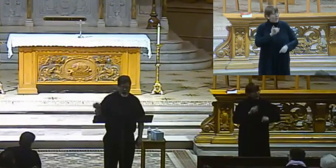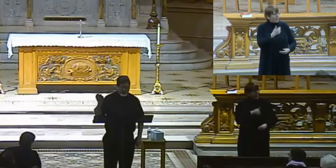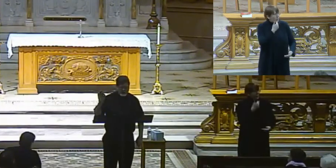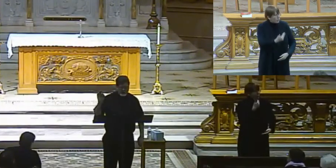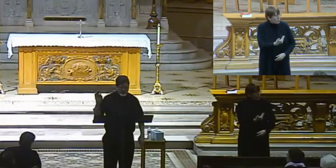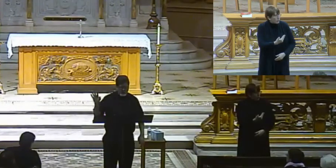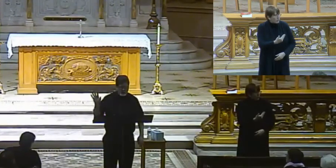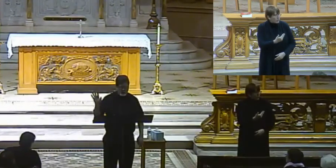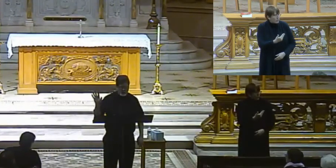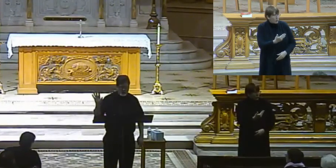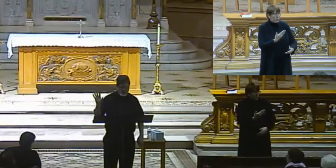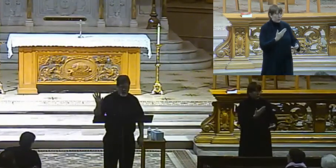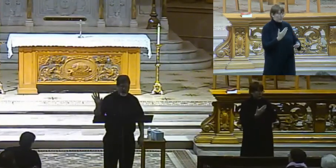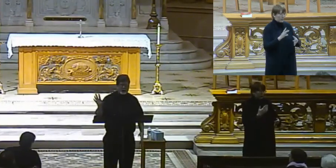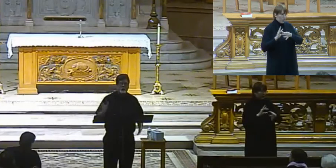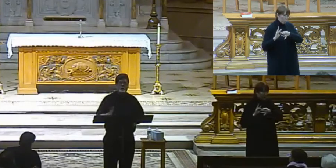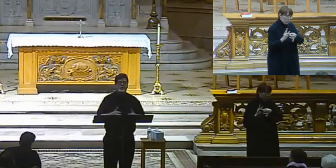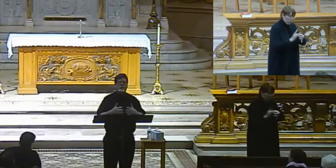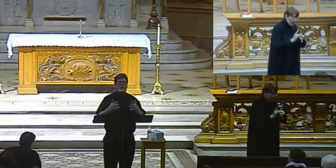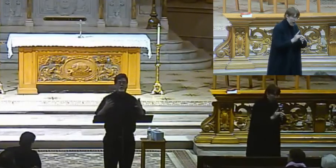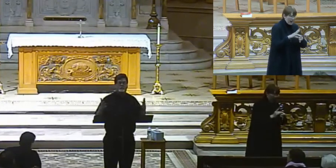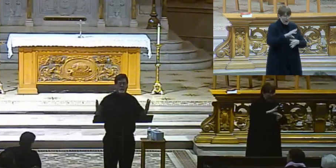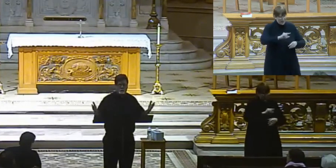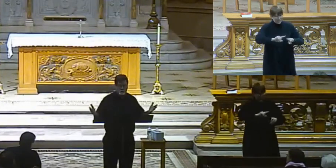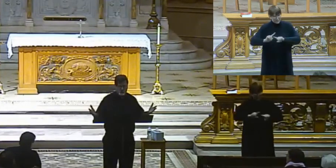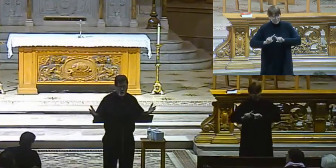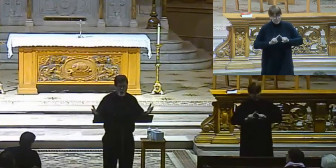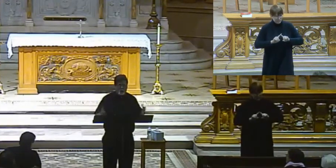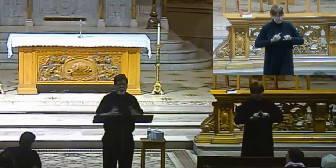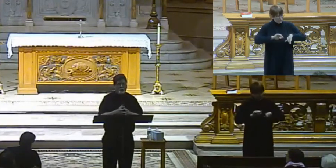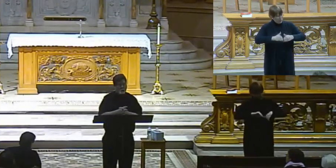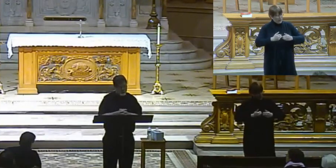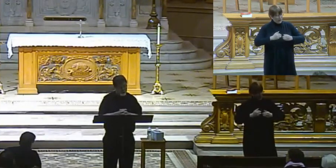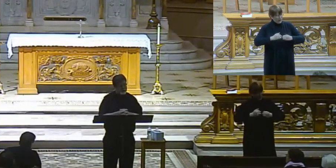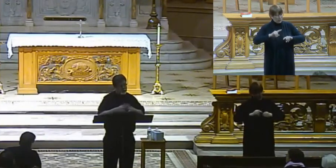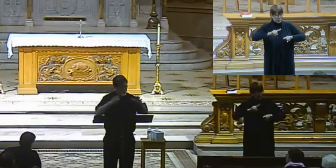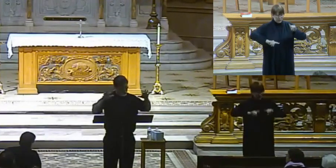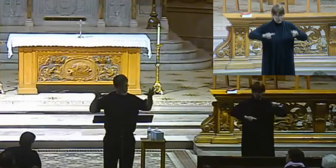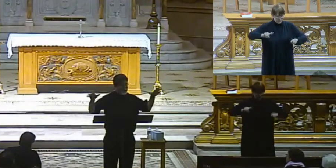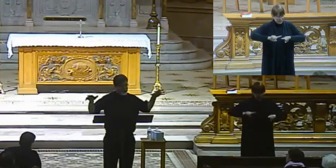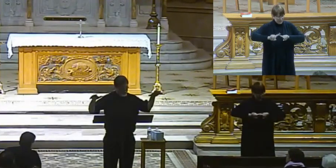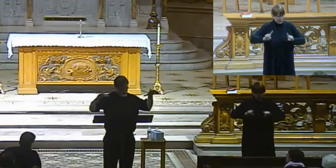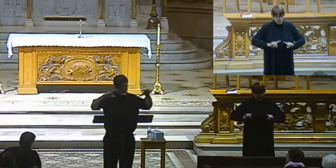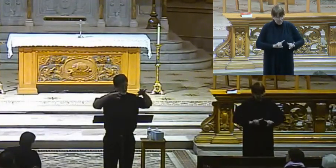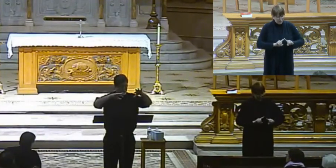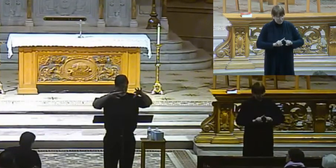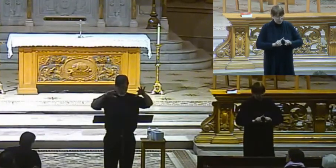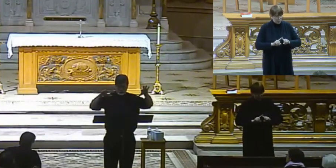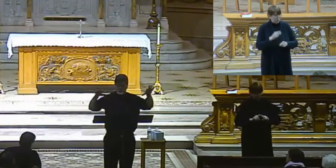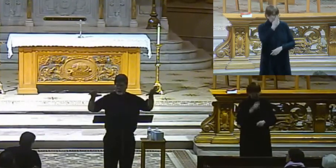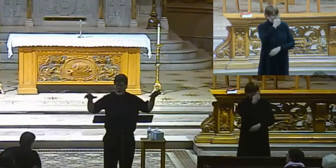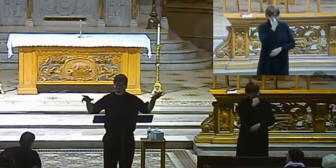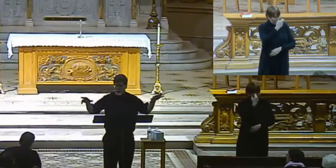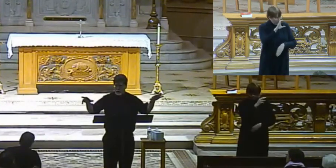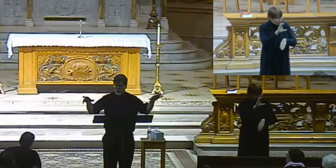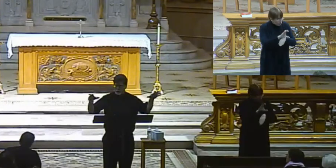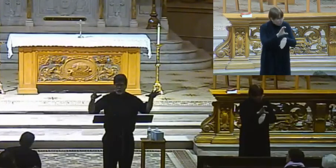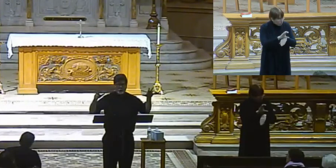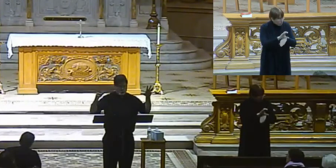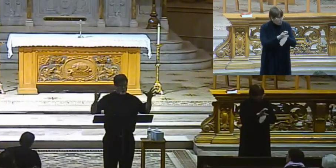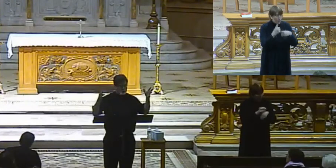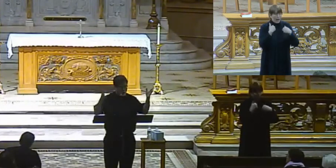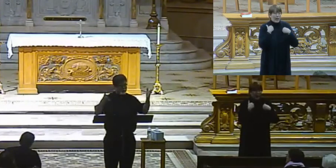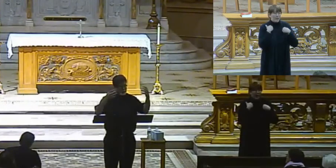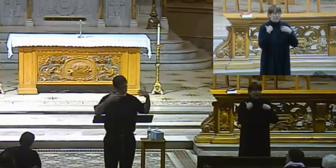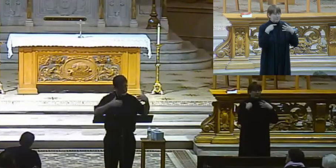and diverse, all right? How is she diverse? Well, within the Catholic church, all right, there